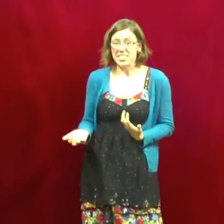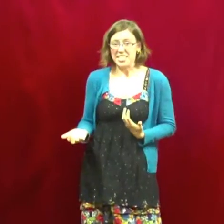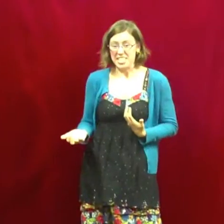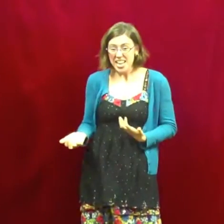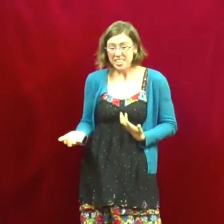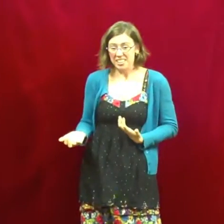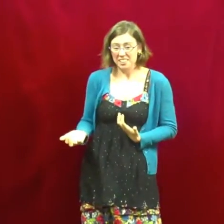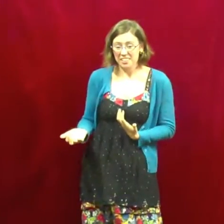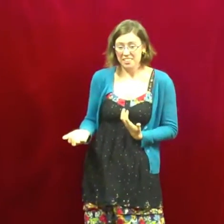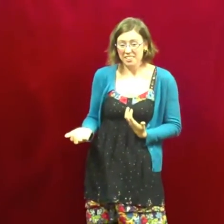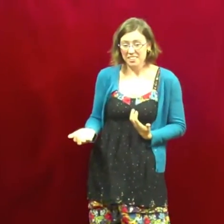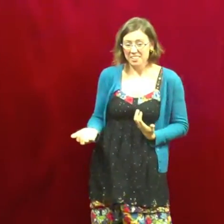dick.